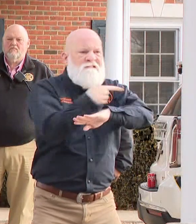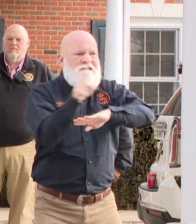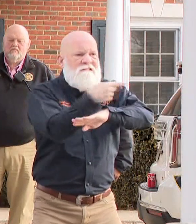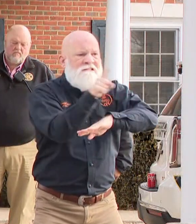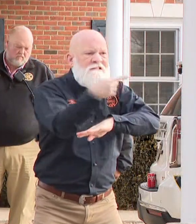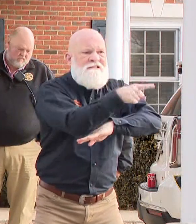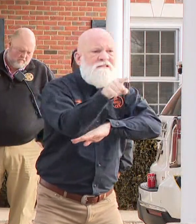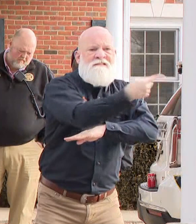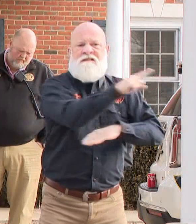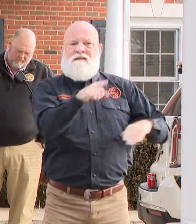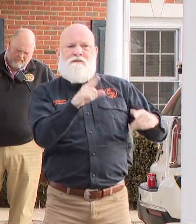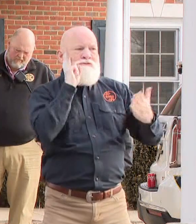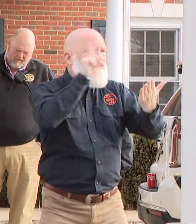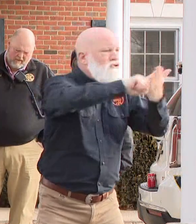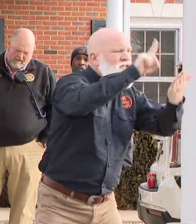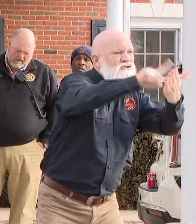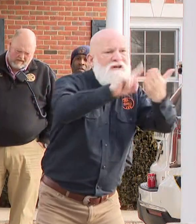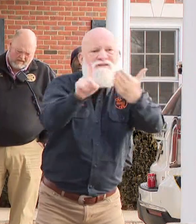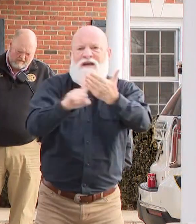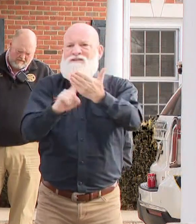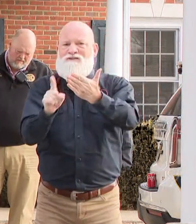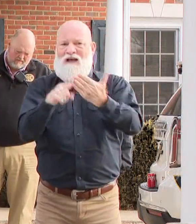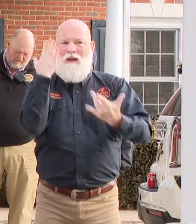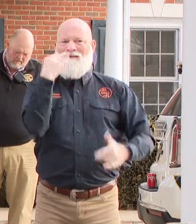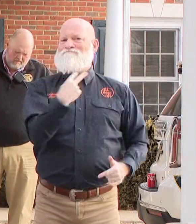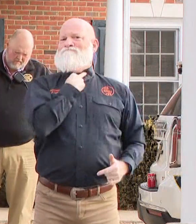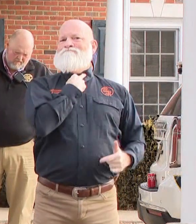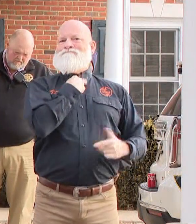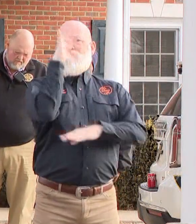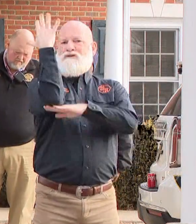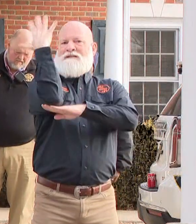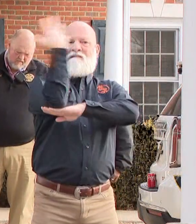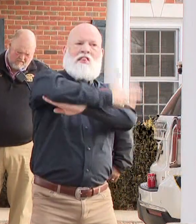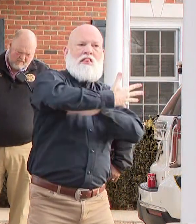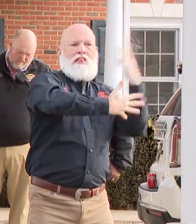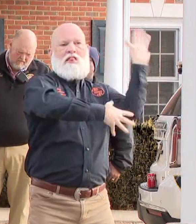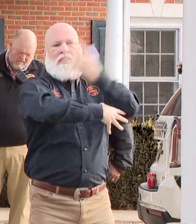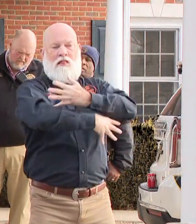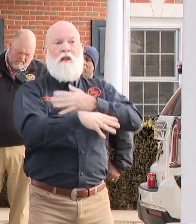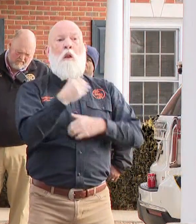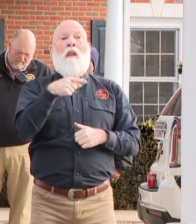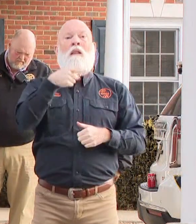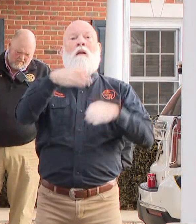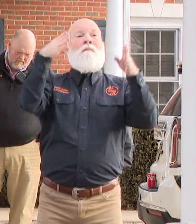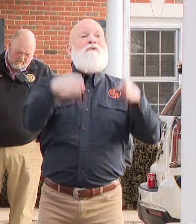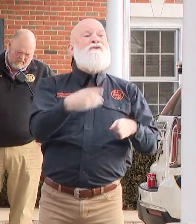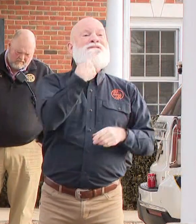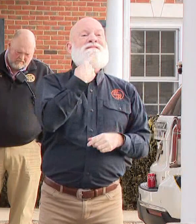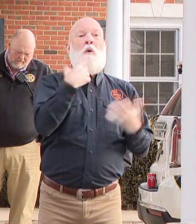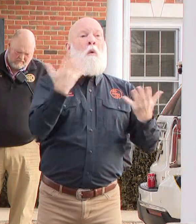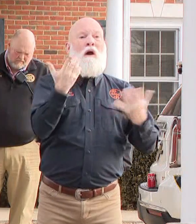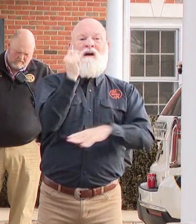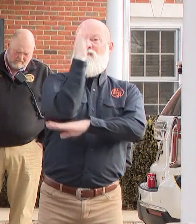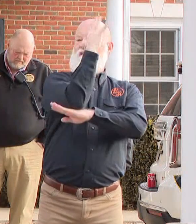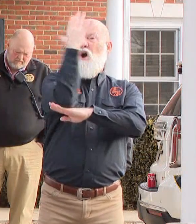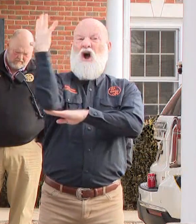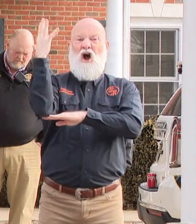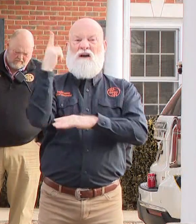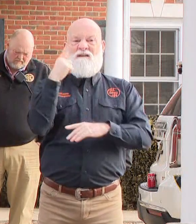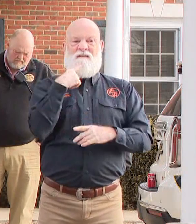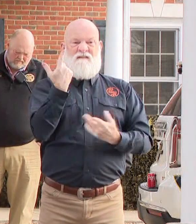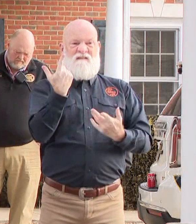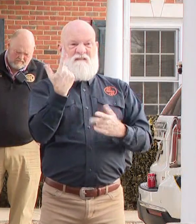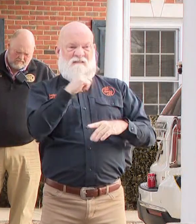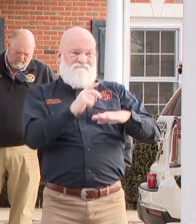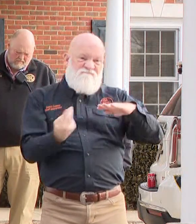reported, Major, the forest has stood up, walked into the road, and sat down. There are